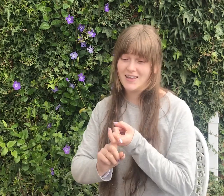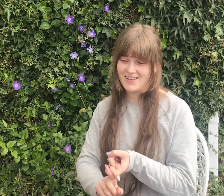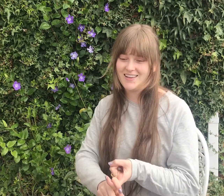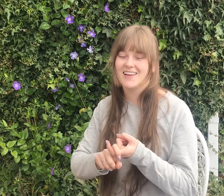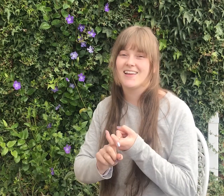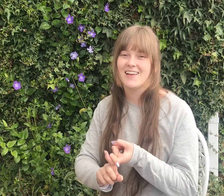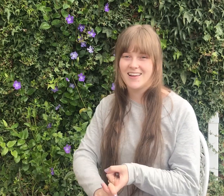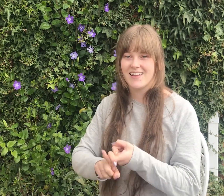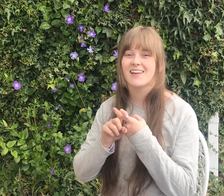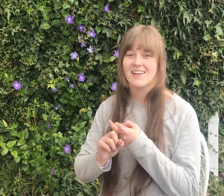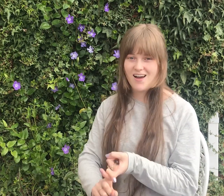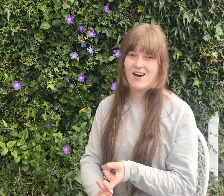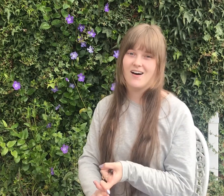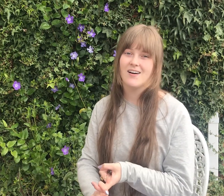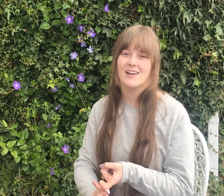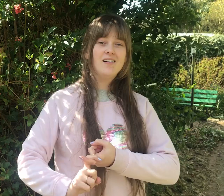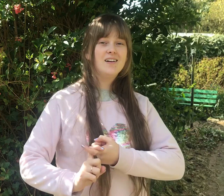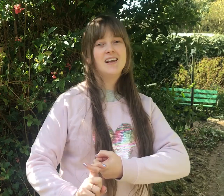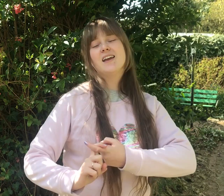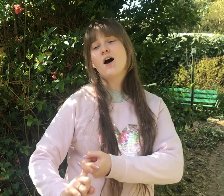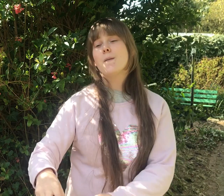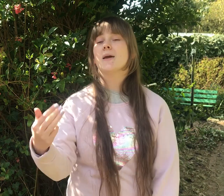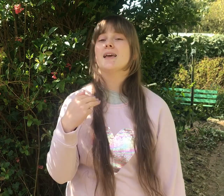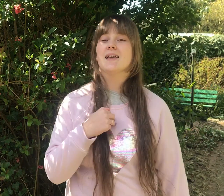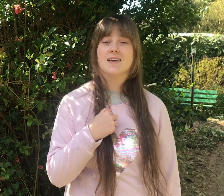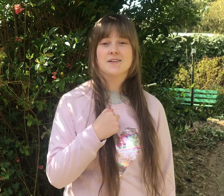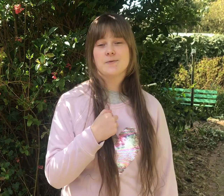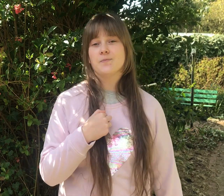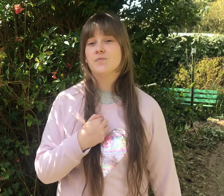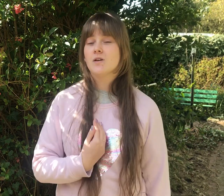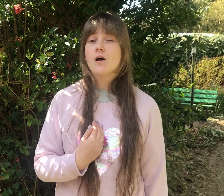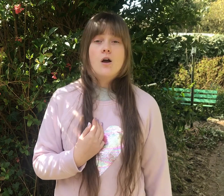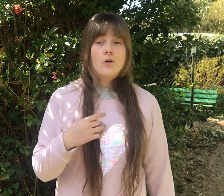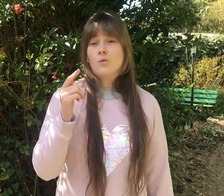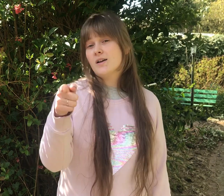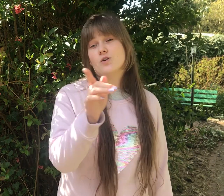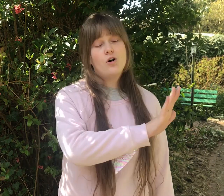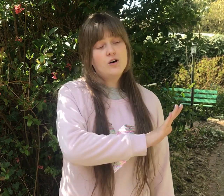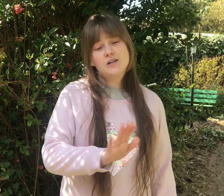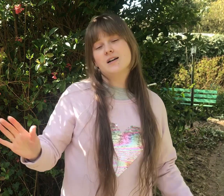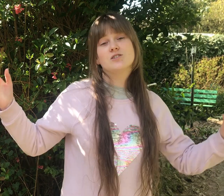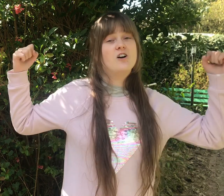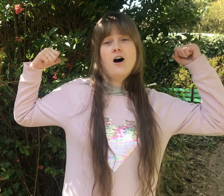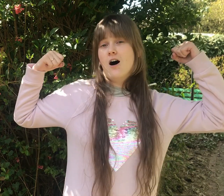lean On Lean on Lean Lean on When you're not strong